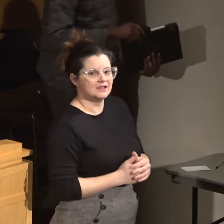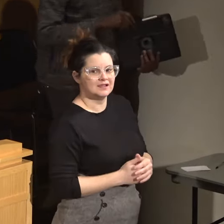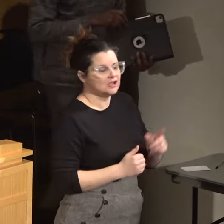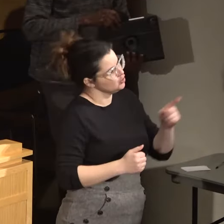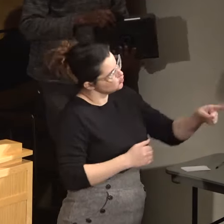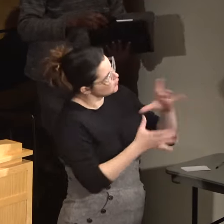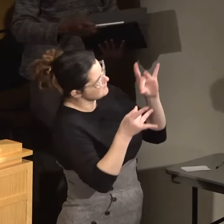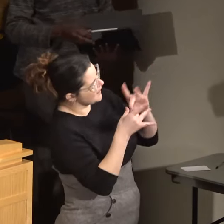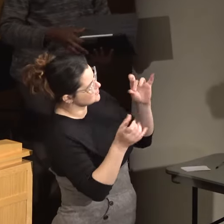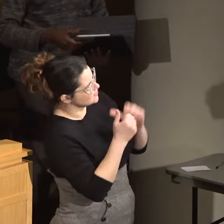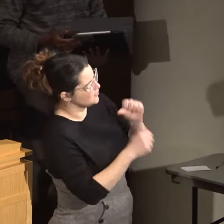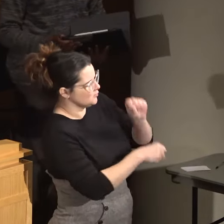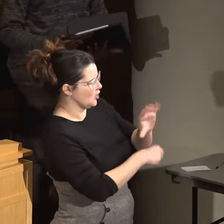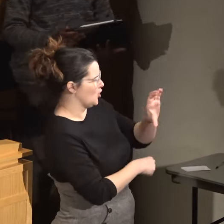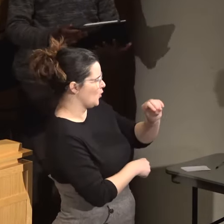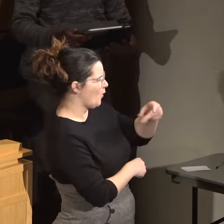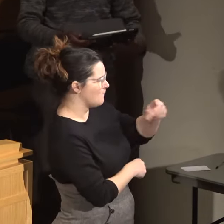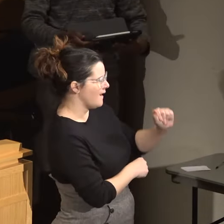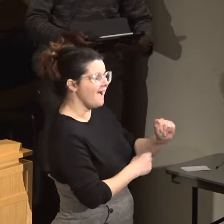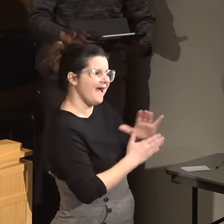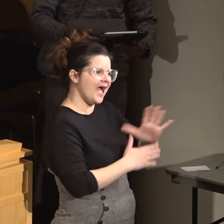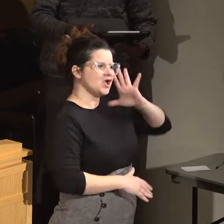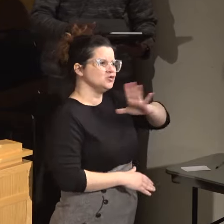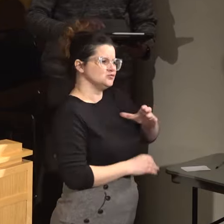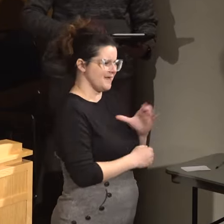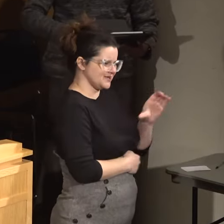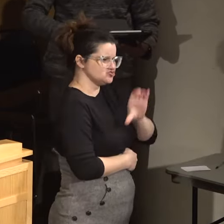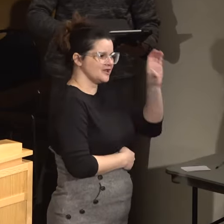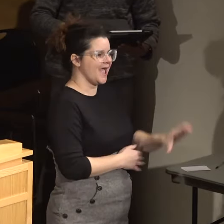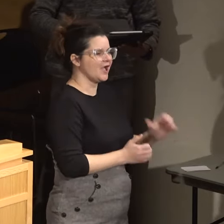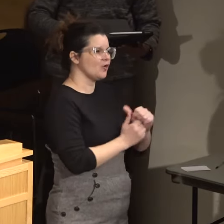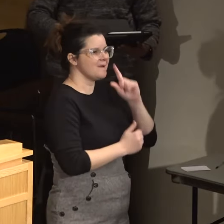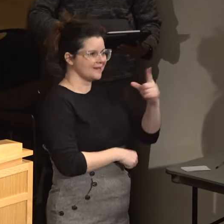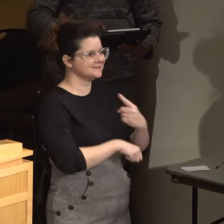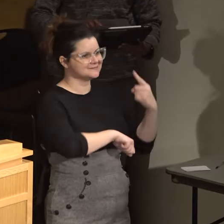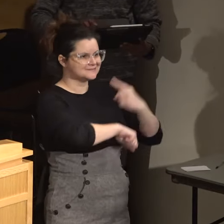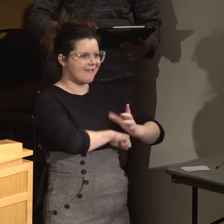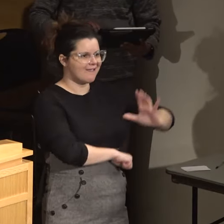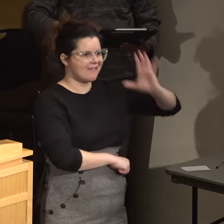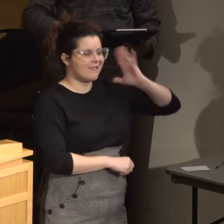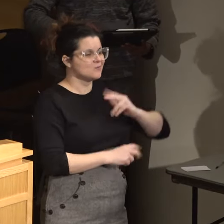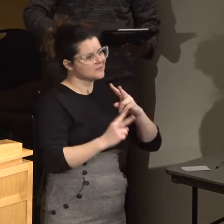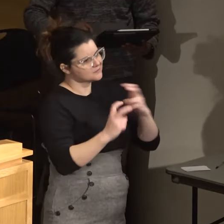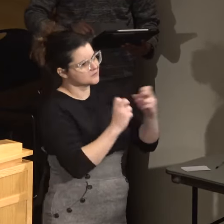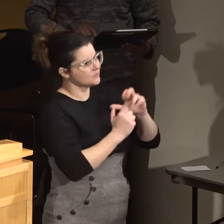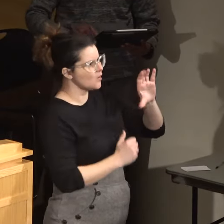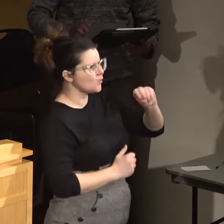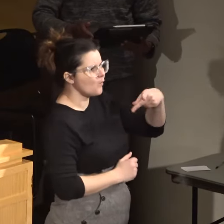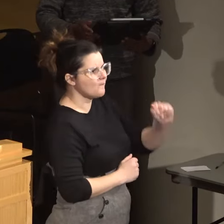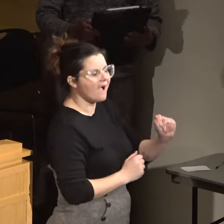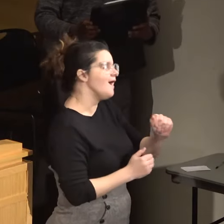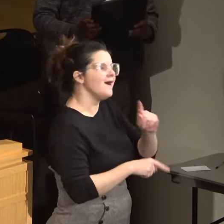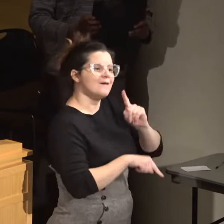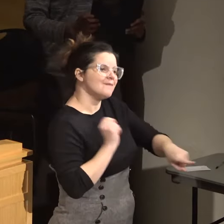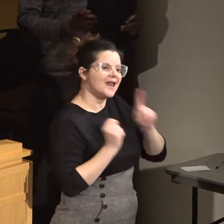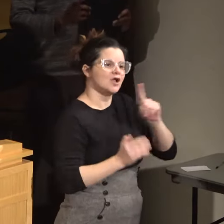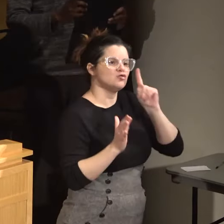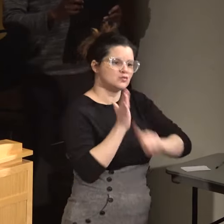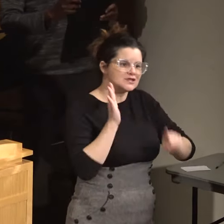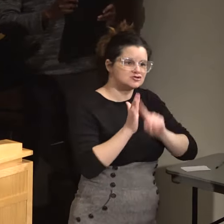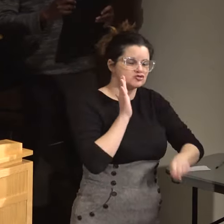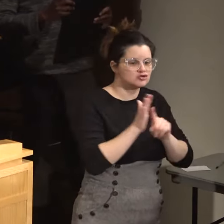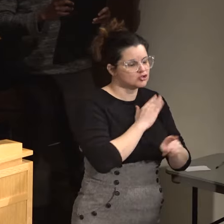You said you worked with COVID. I used to, I don't know, back in the day, but there was some issues with COVID. But I got to research.